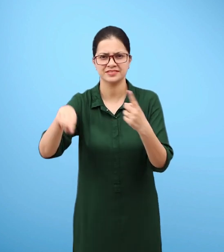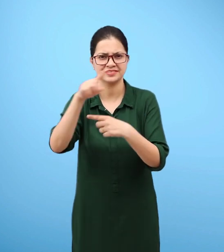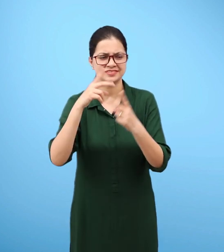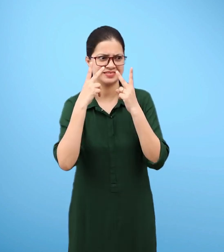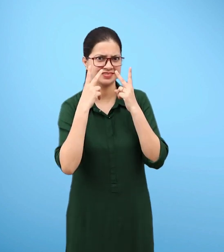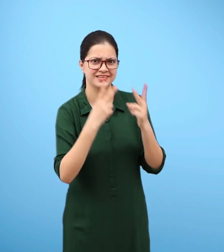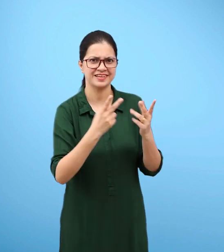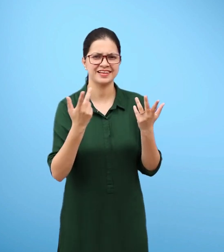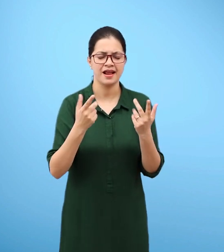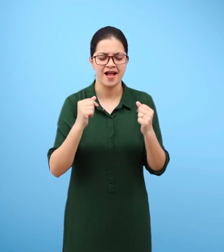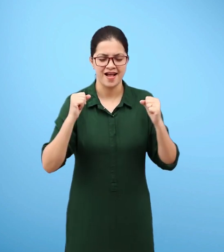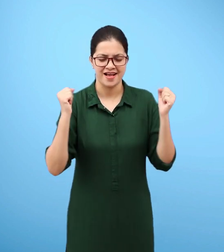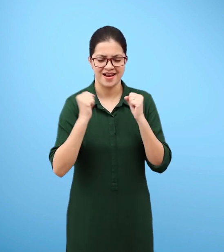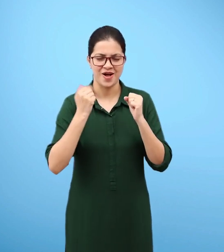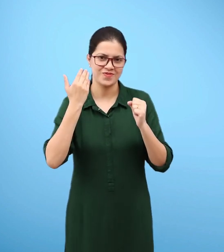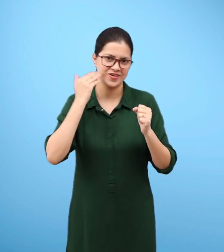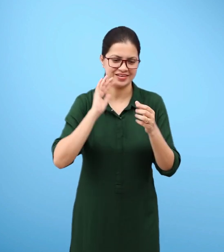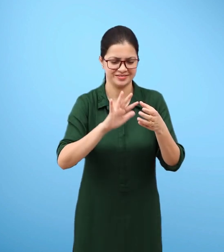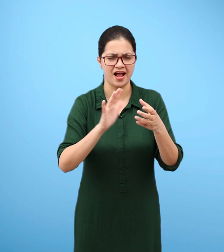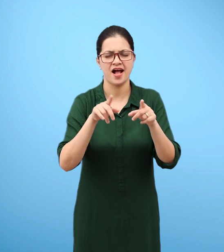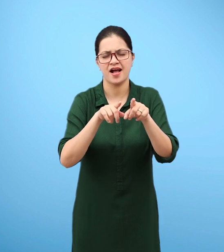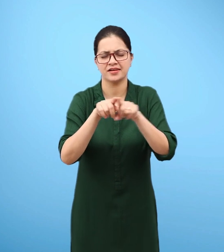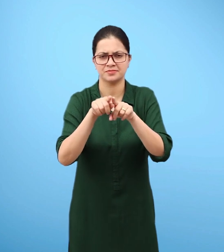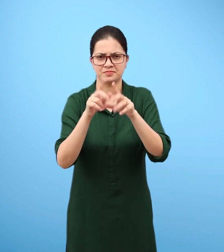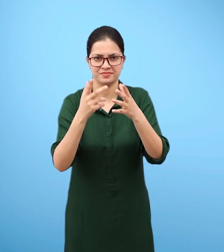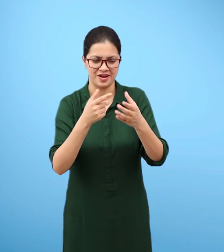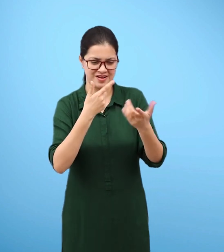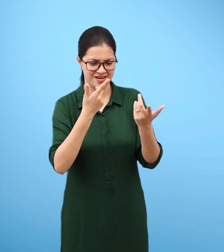saw that when air comes in contact with a cool surface,